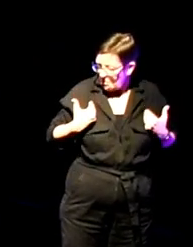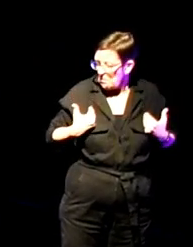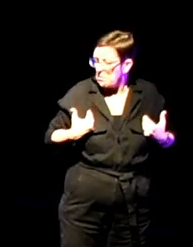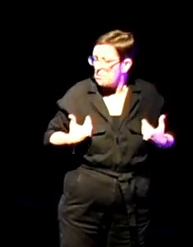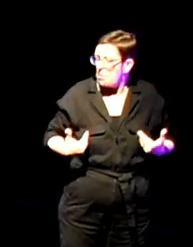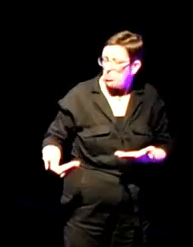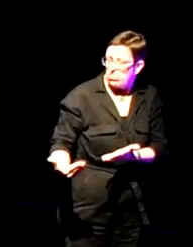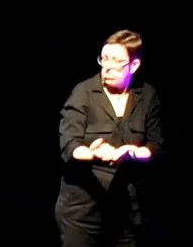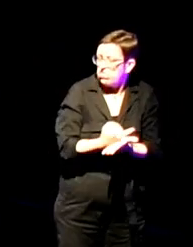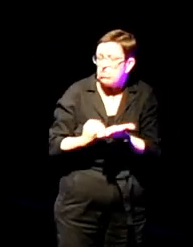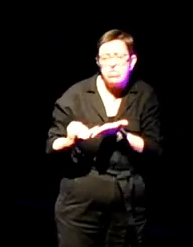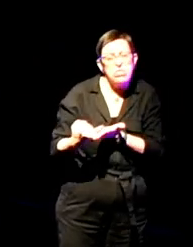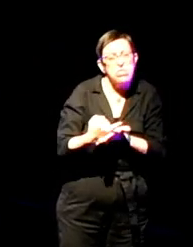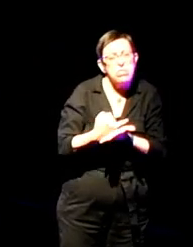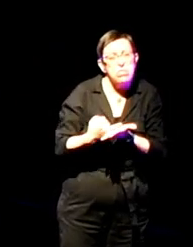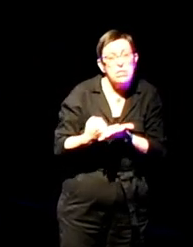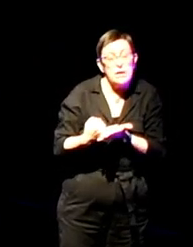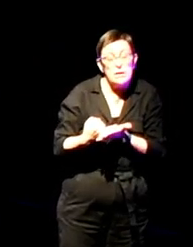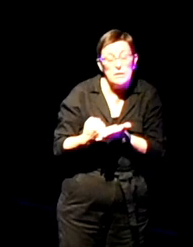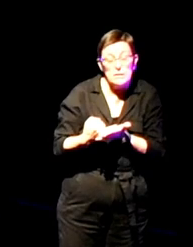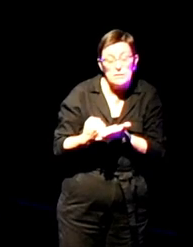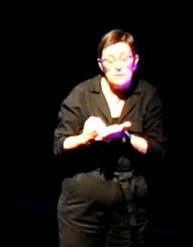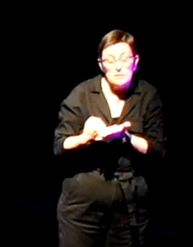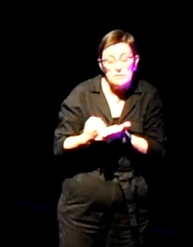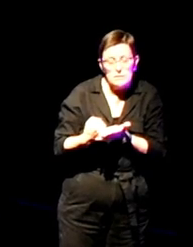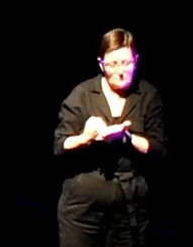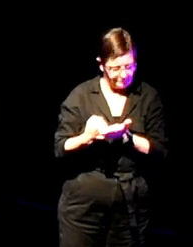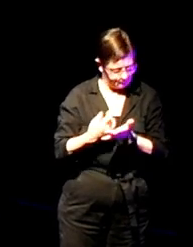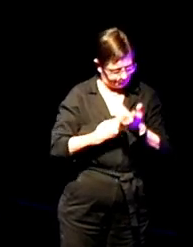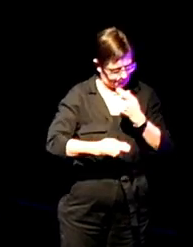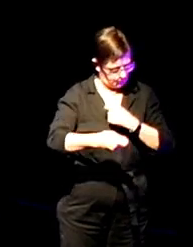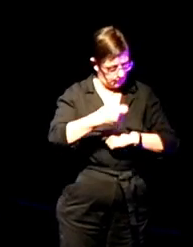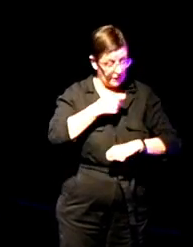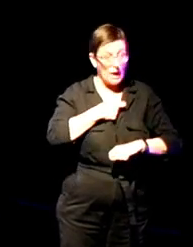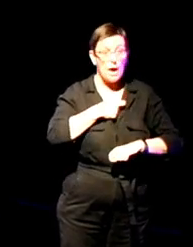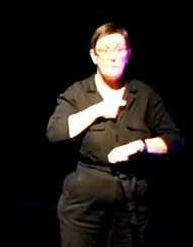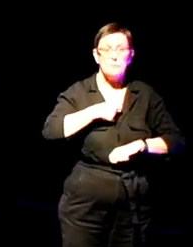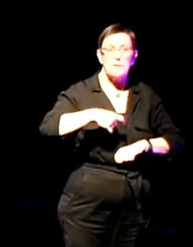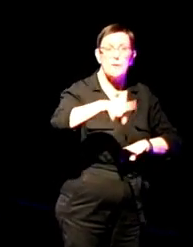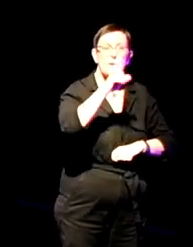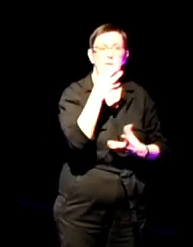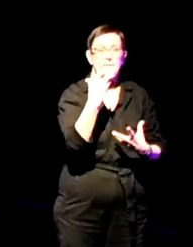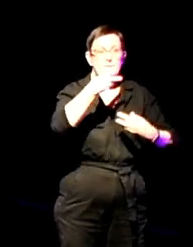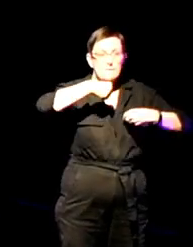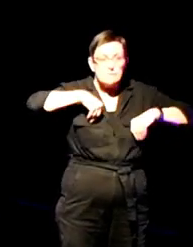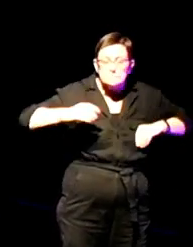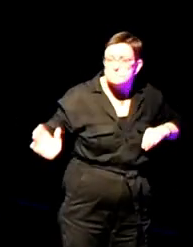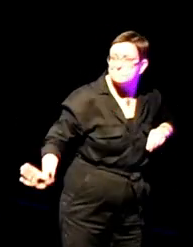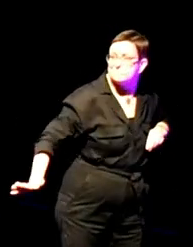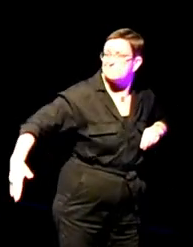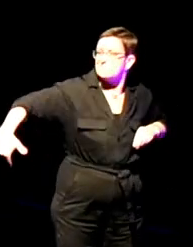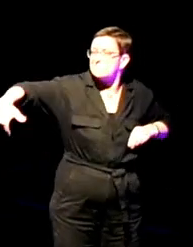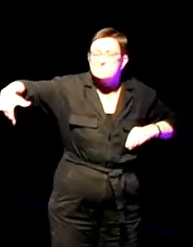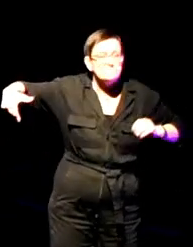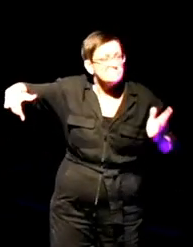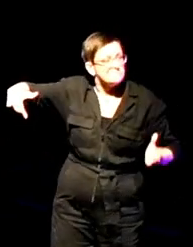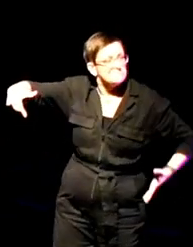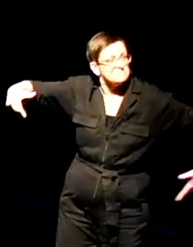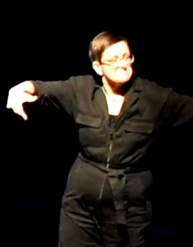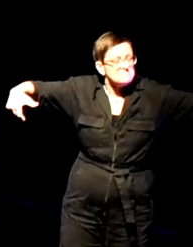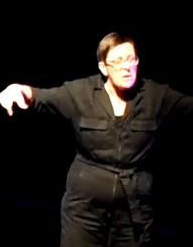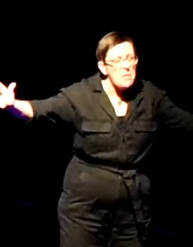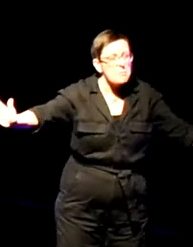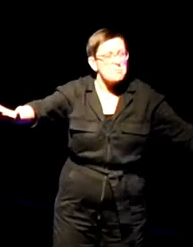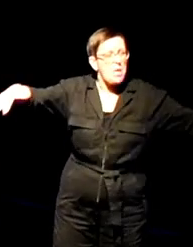fish. Maybe, I become a bird myself. Gash the scalp of the child.